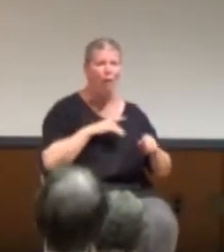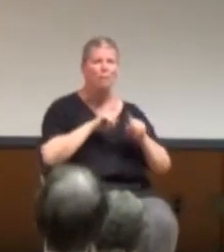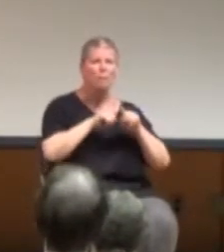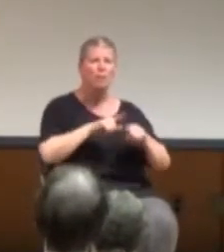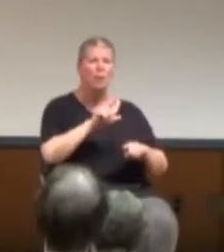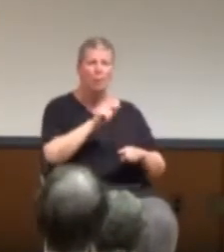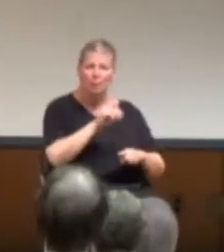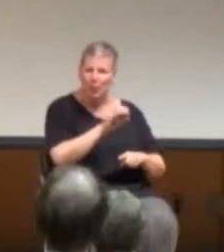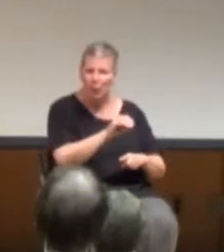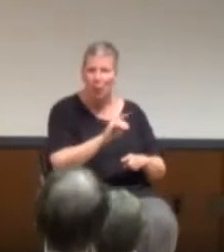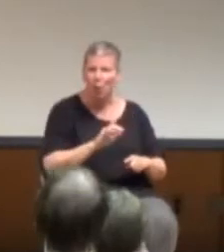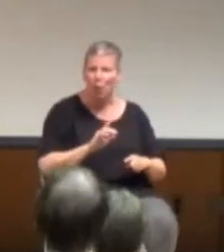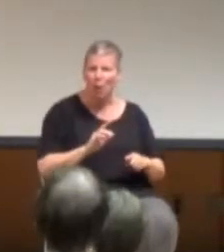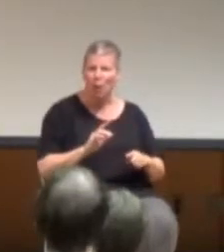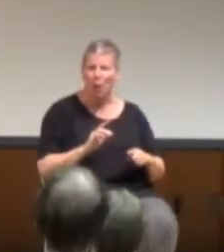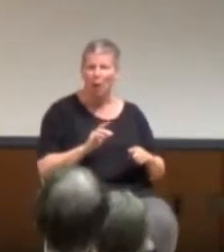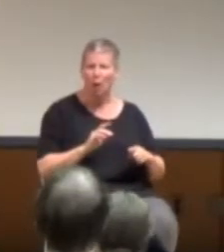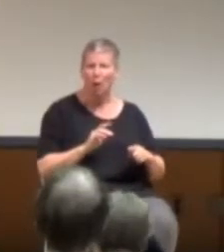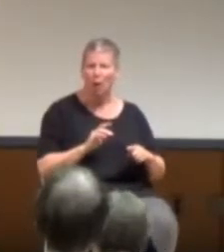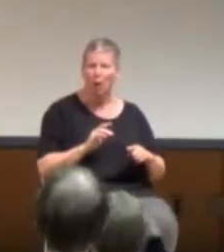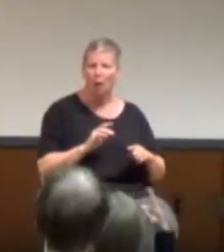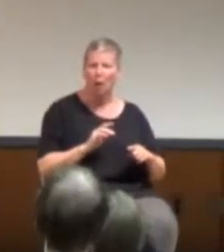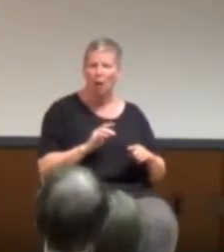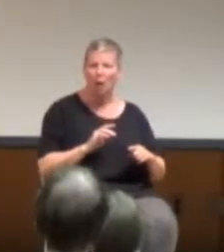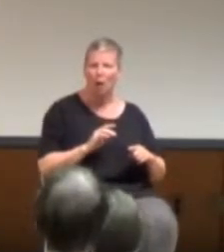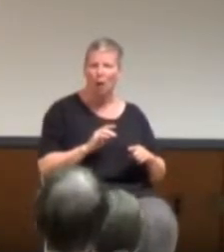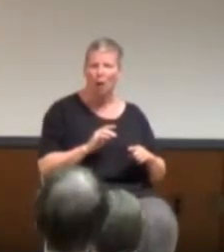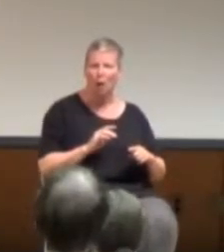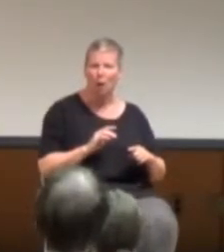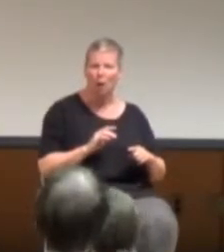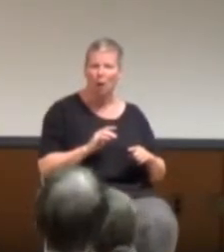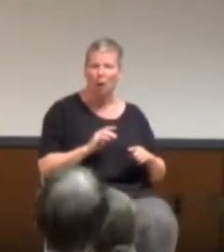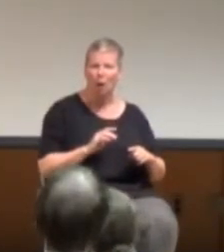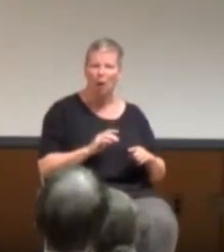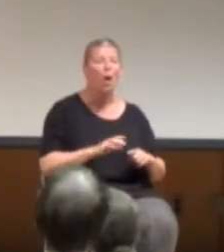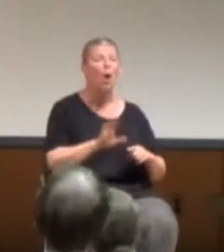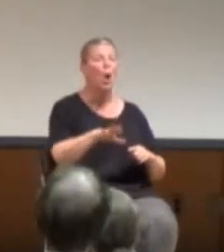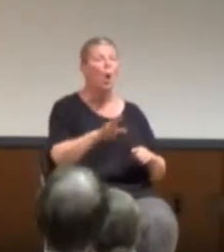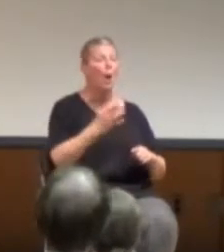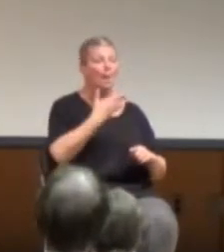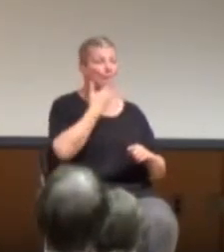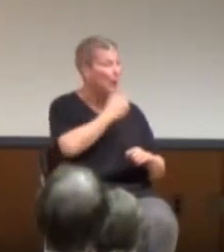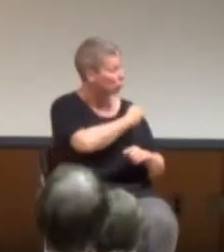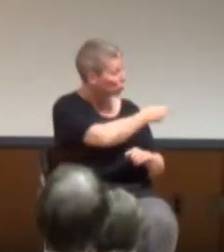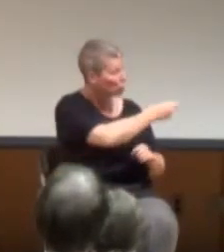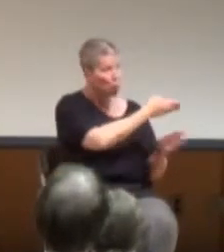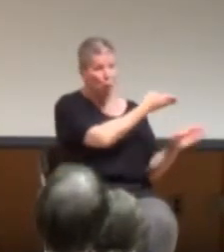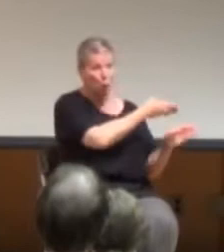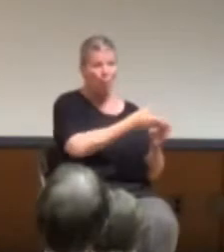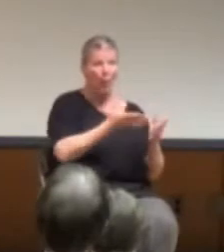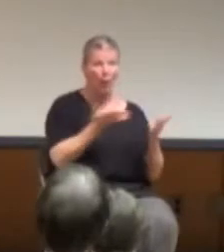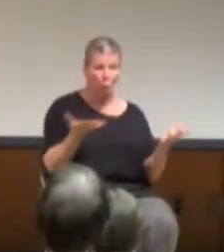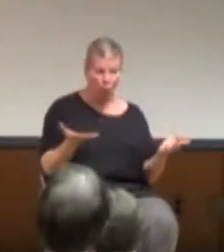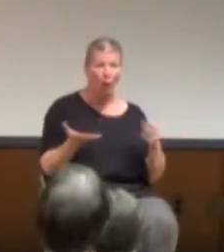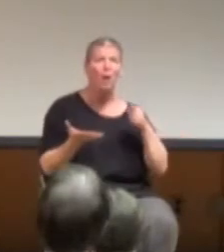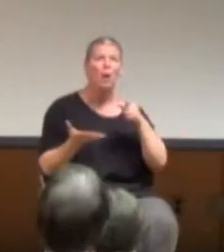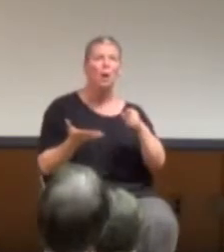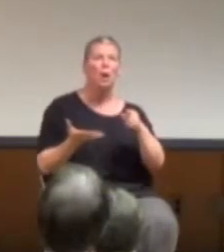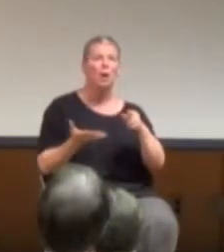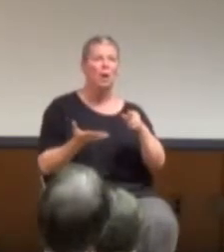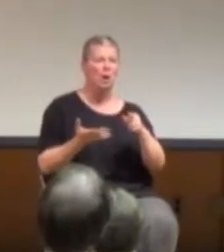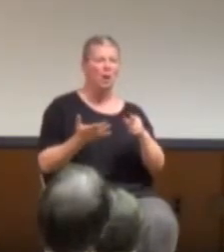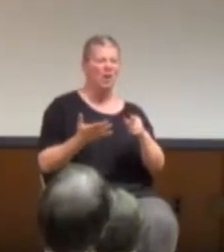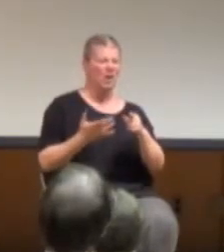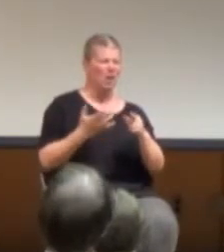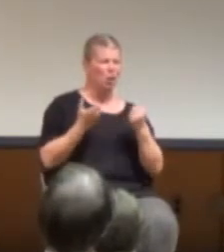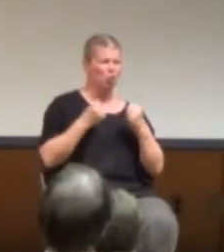apart from that, you know, just be yourself and do it. The image I got asked, do you have sex with yourself? Yeah. So, I'm going to ask him that. I'm